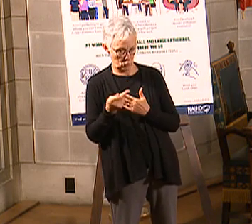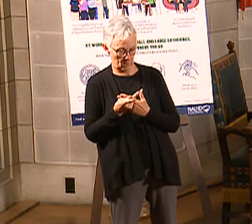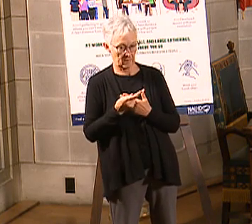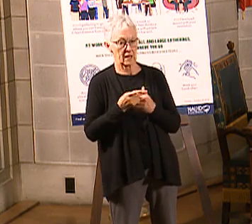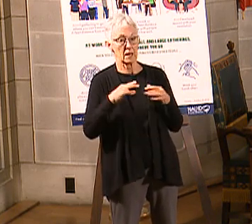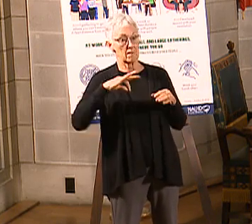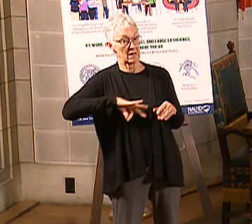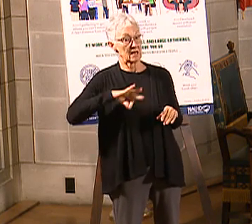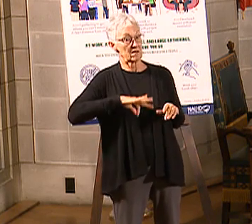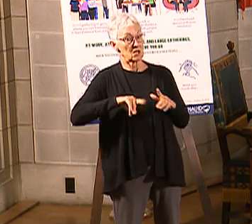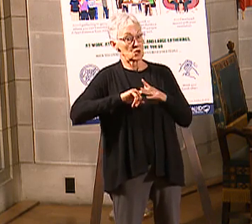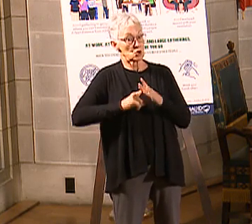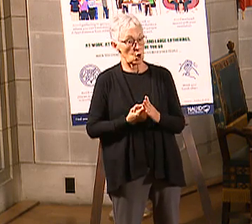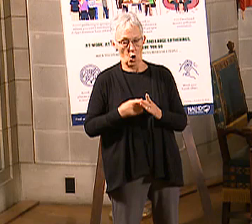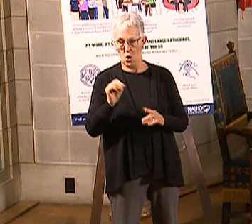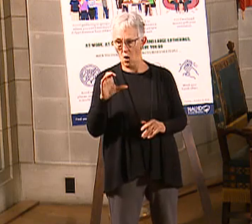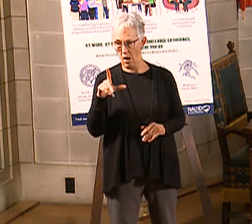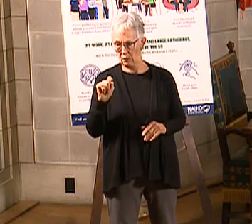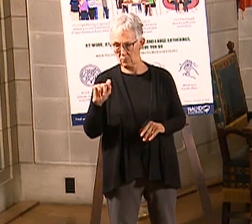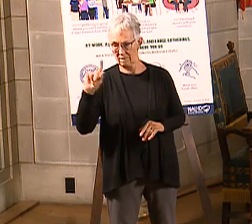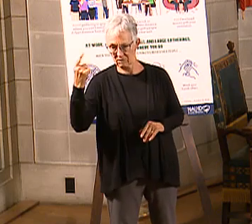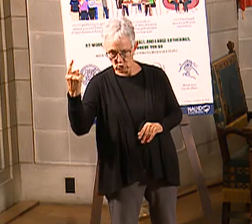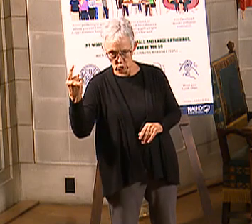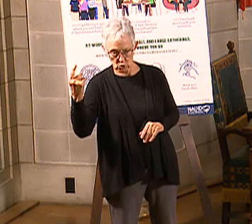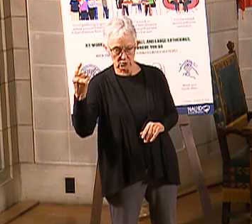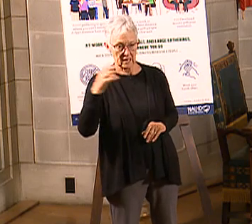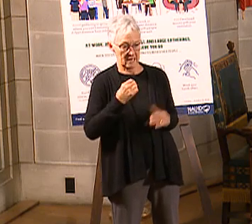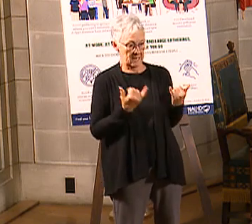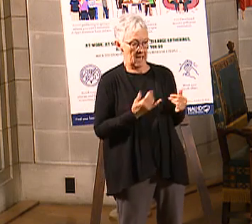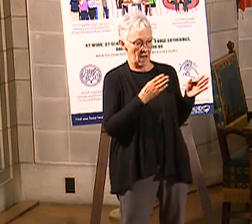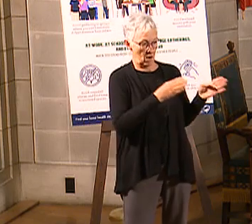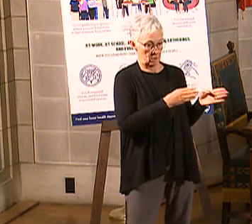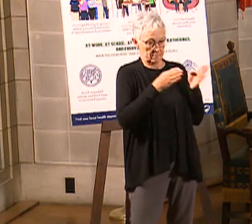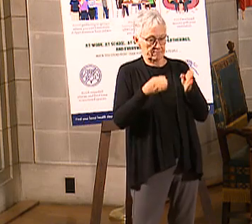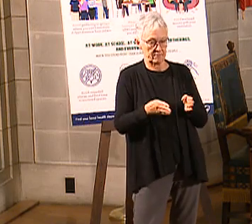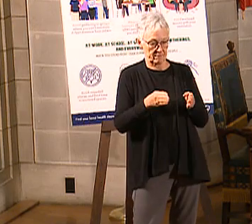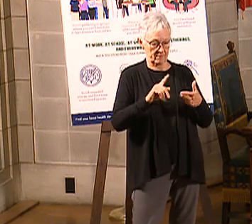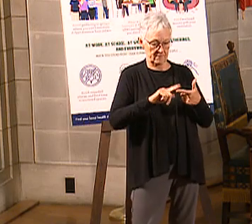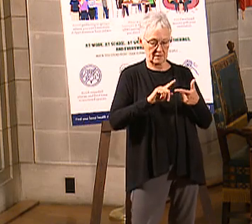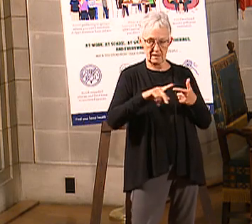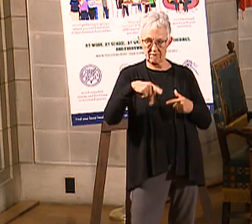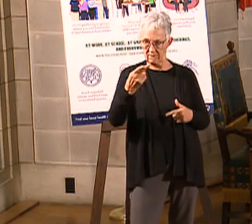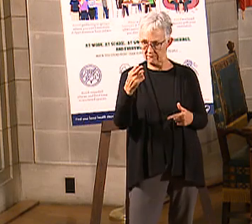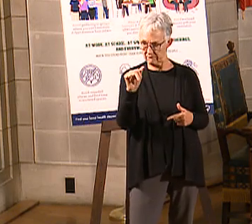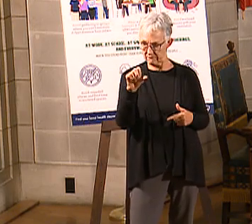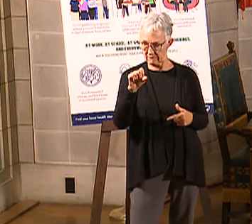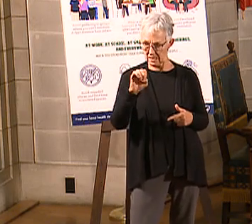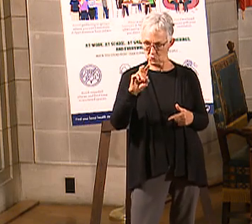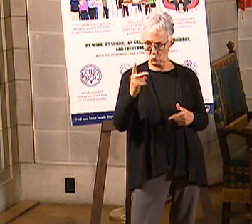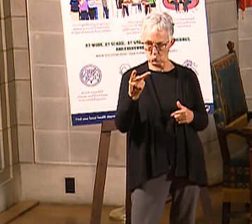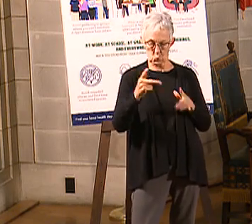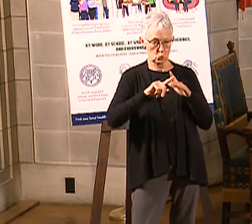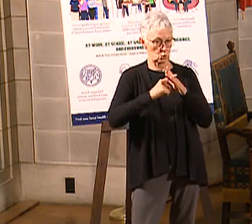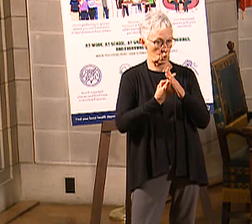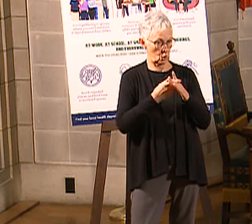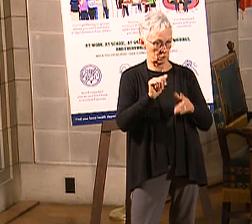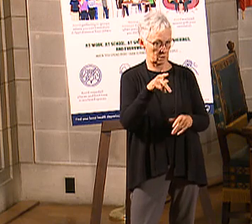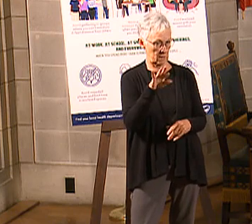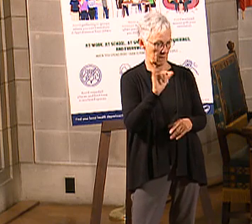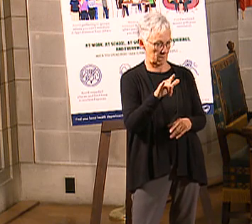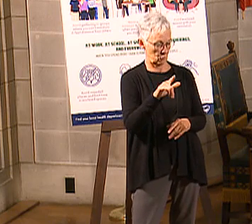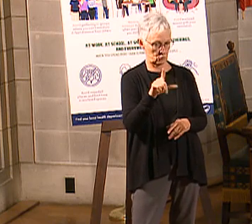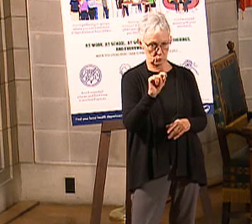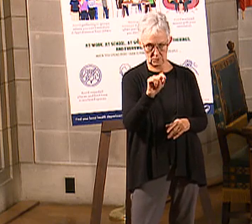what we're talking about today is phase two. And phase two starts next April, so April of 21. And what that is